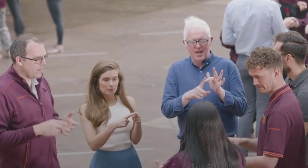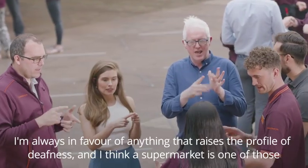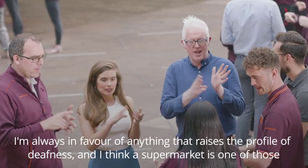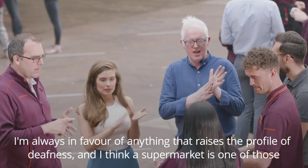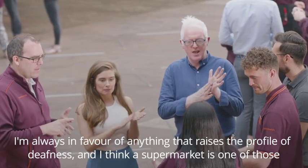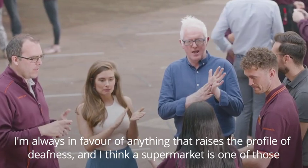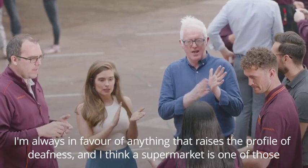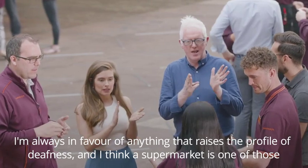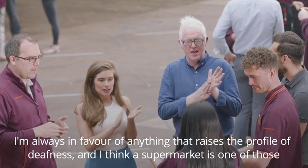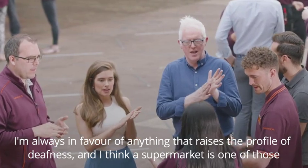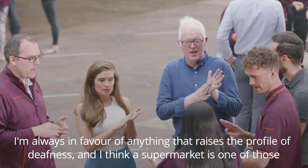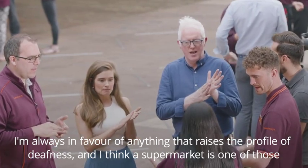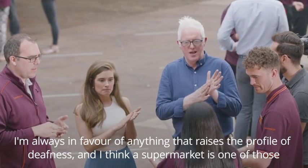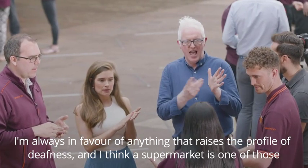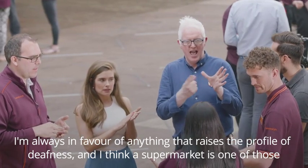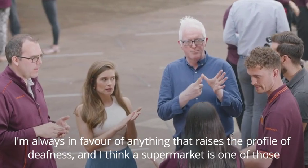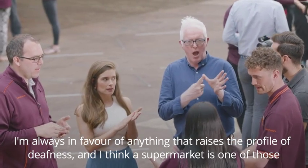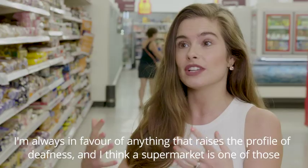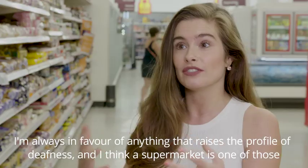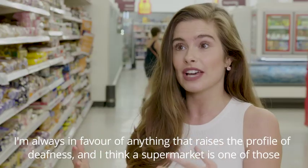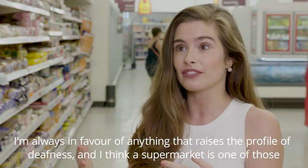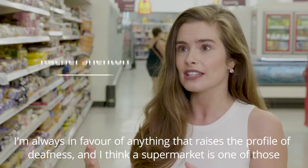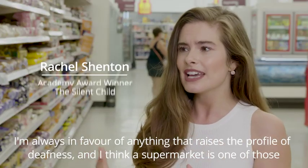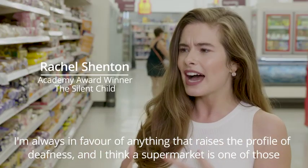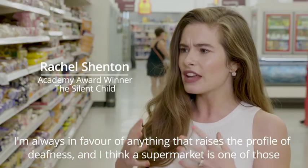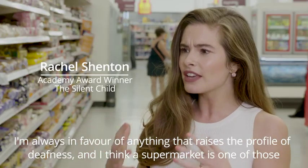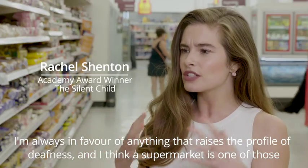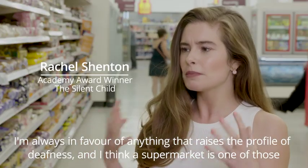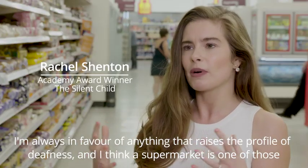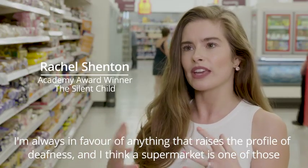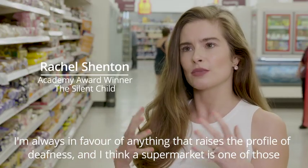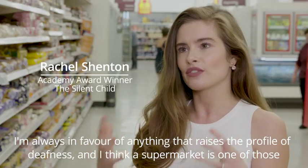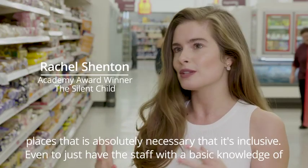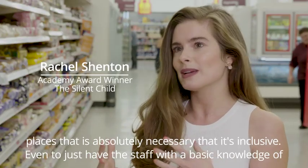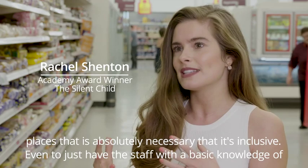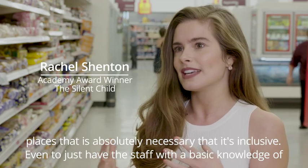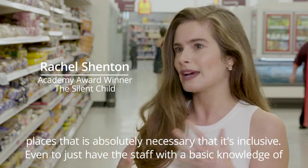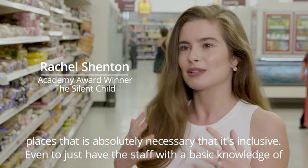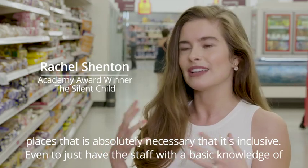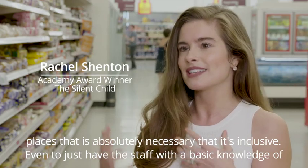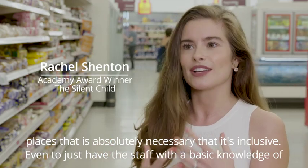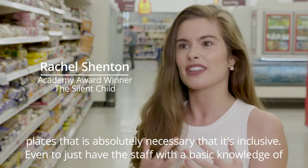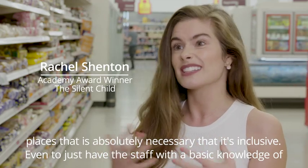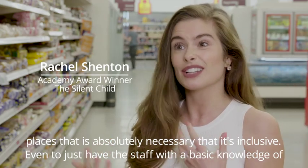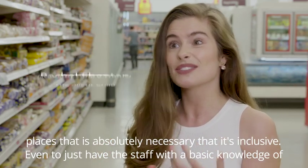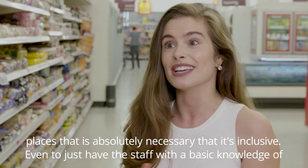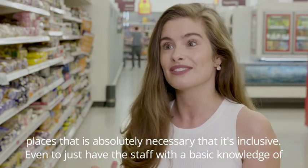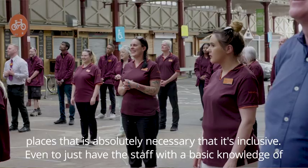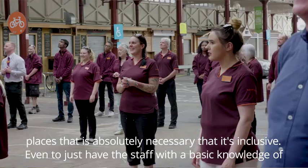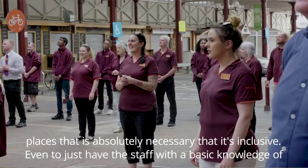I'm always in favour of anything that raises the profile of deafness and I think a supermarket is one of those places that is absolutely necessary that it's inclusive. Even